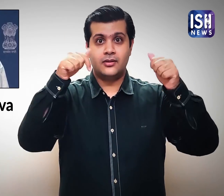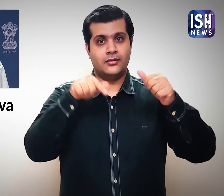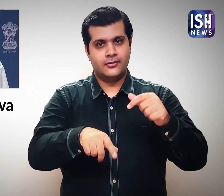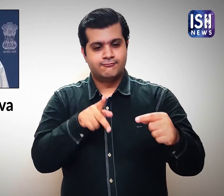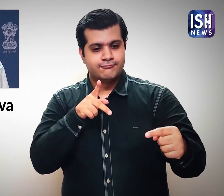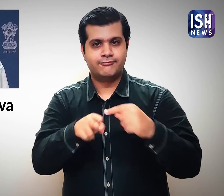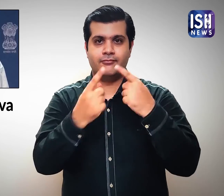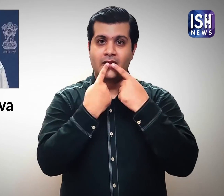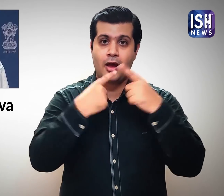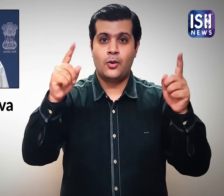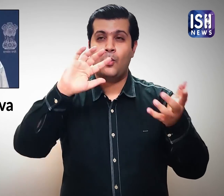15th August.